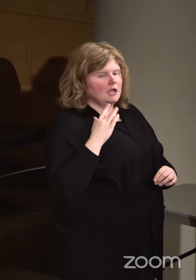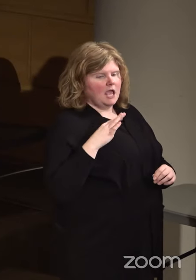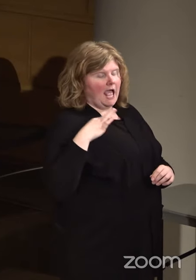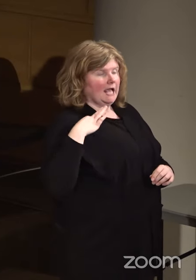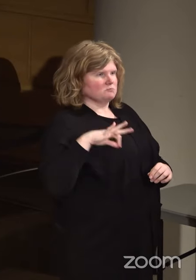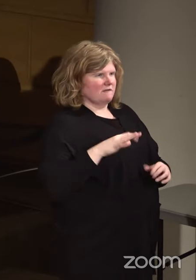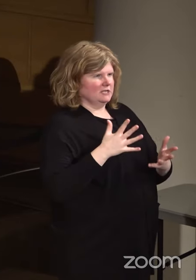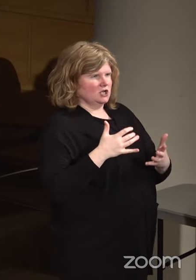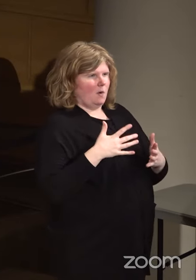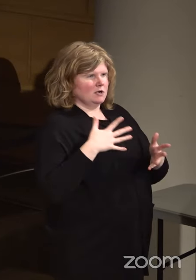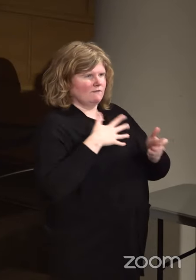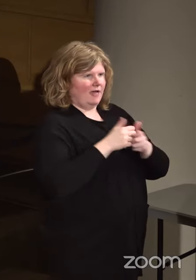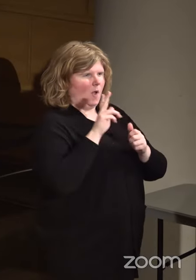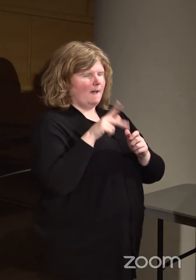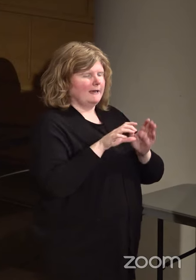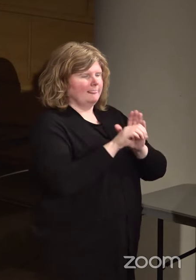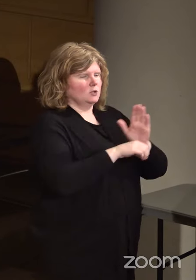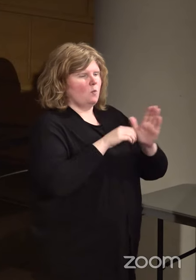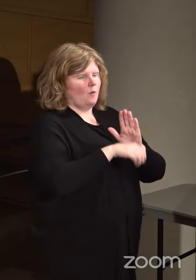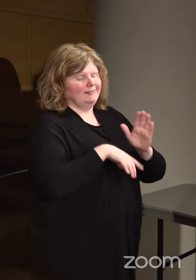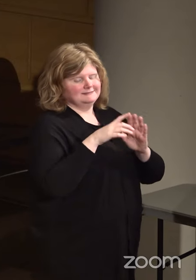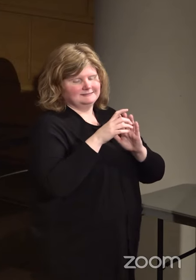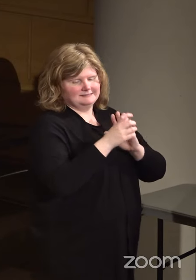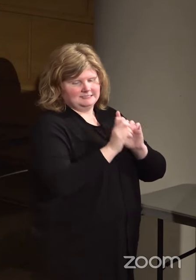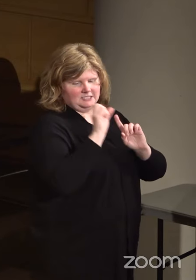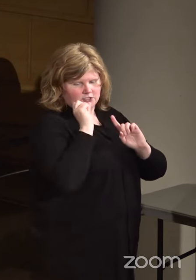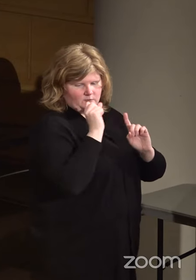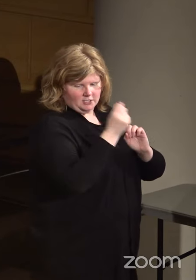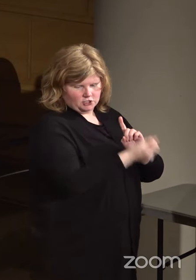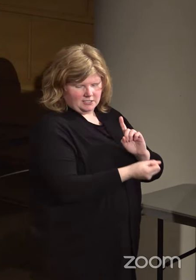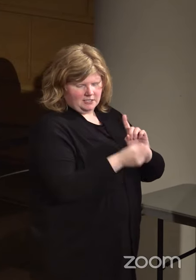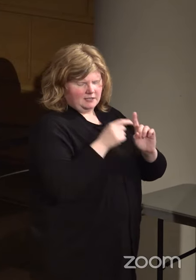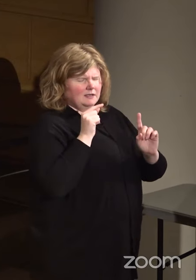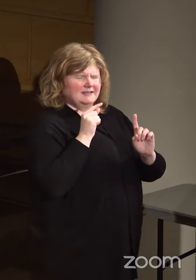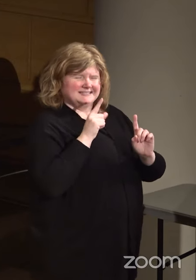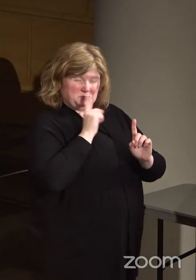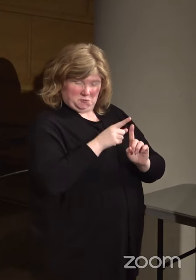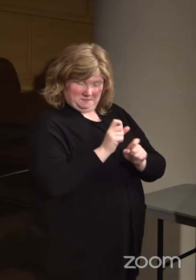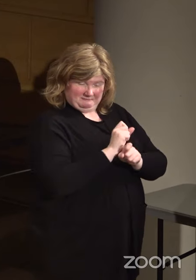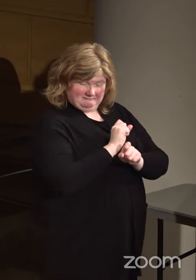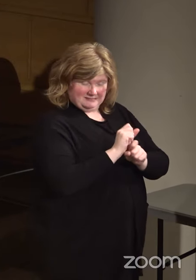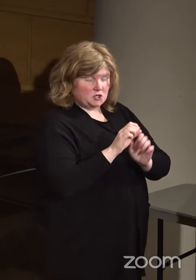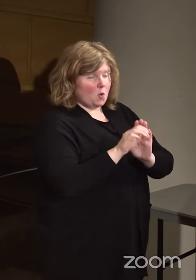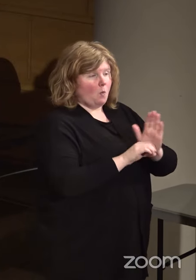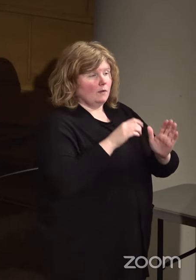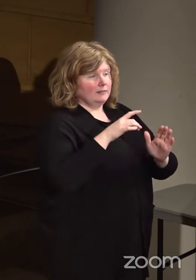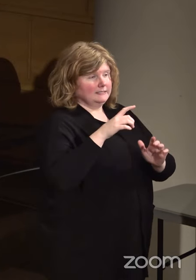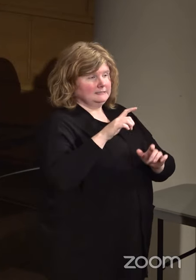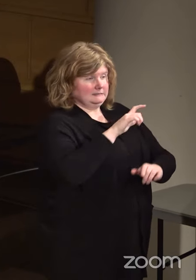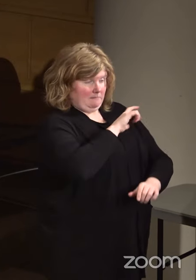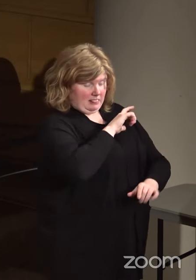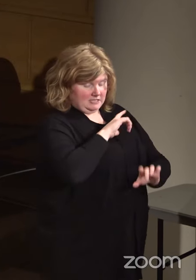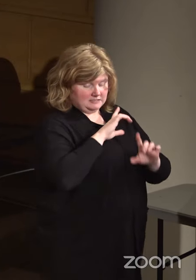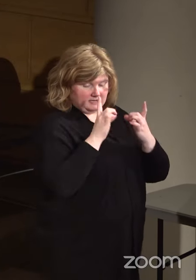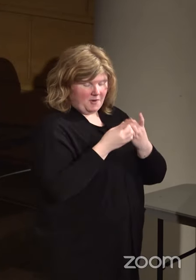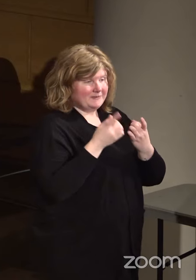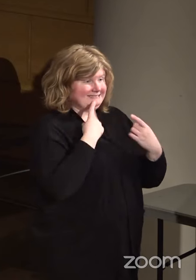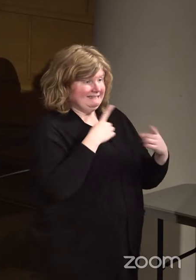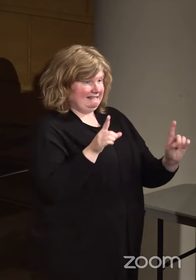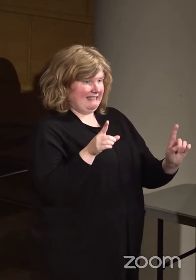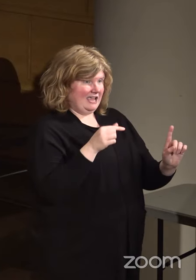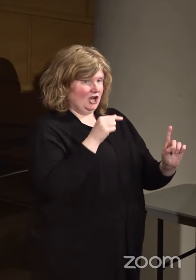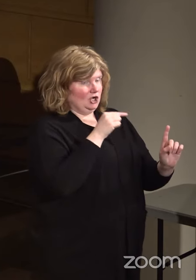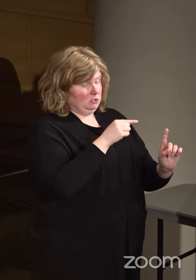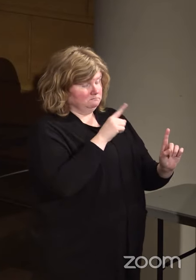I just want to follow up on the New Orleans situation. Is it the case that New Orleans Police Department declared that it